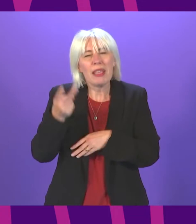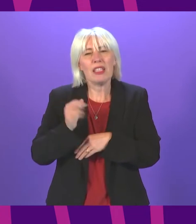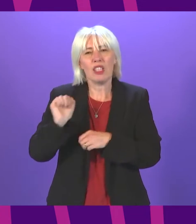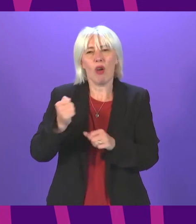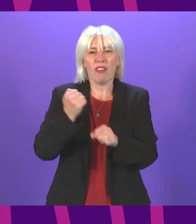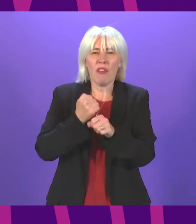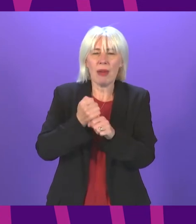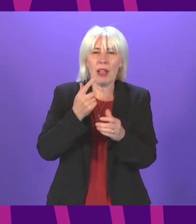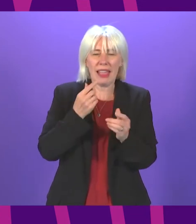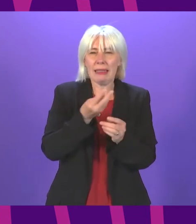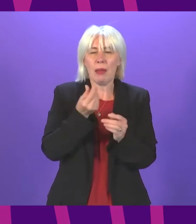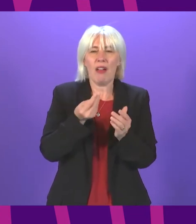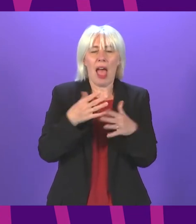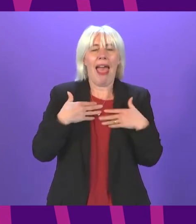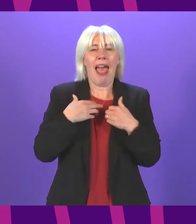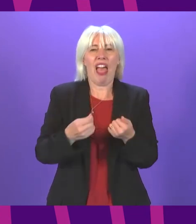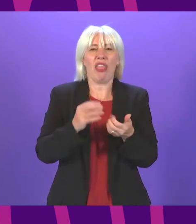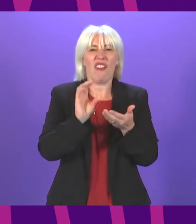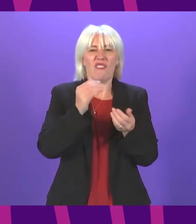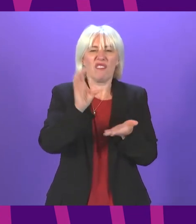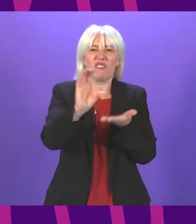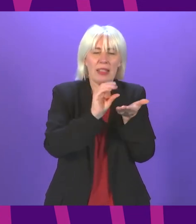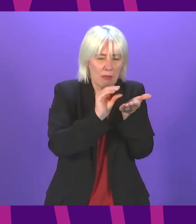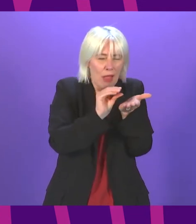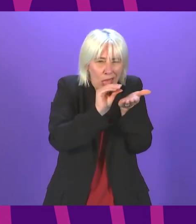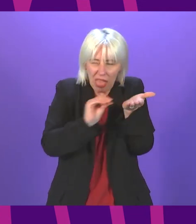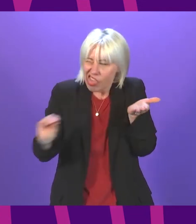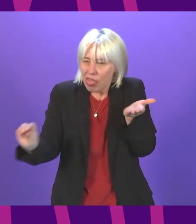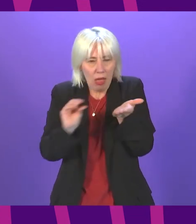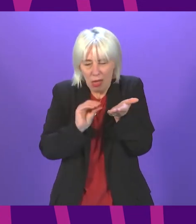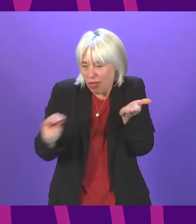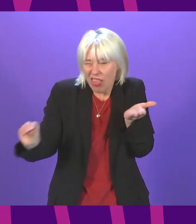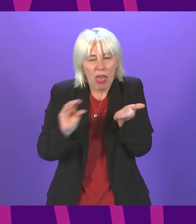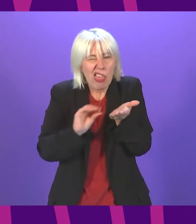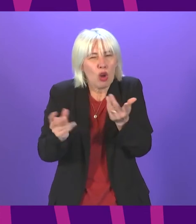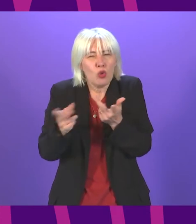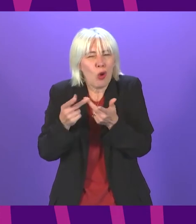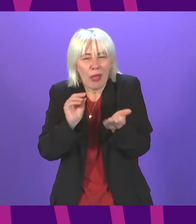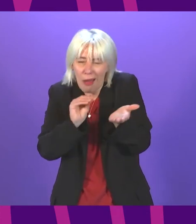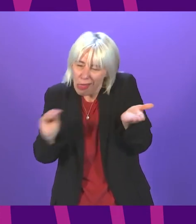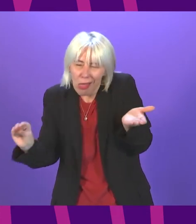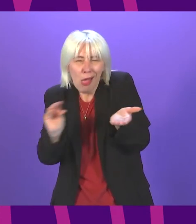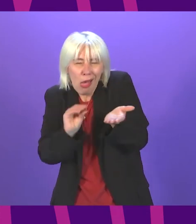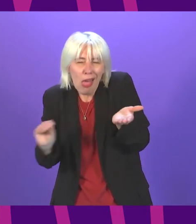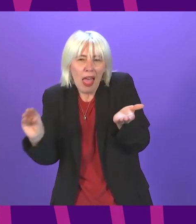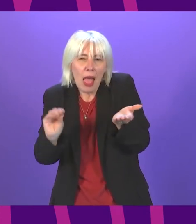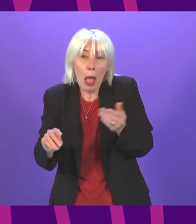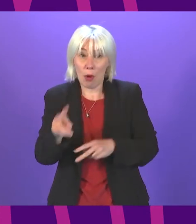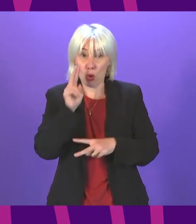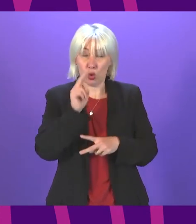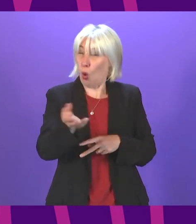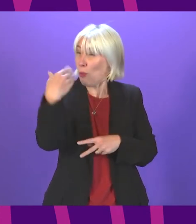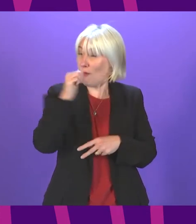of siphoning off health funding for other priorities, just as we saw during the time when Nicola Sturgeon was Health Secretary.